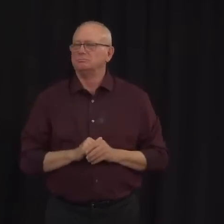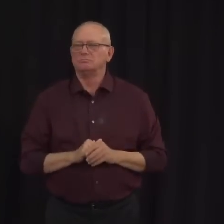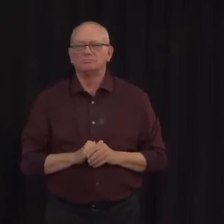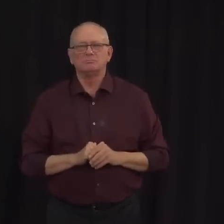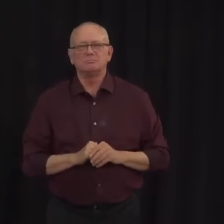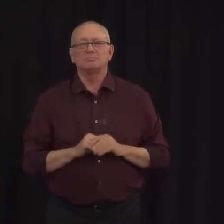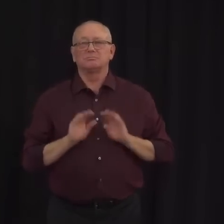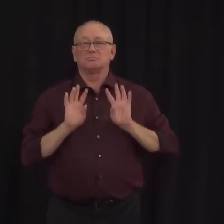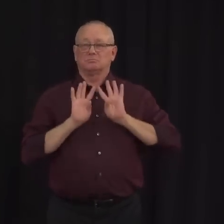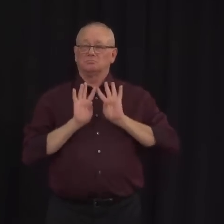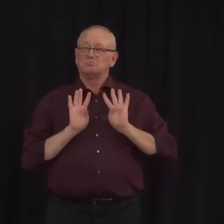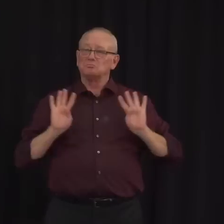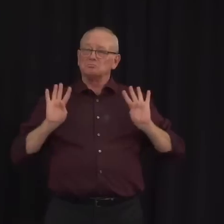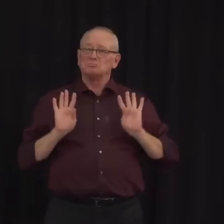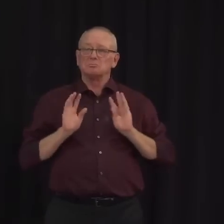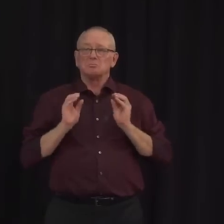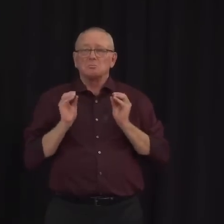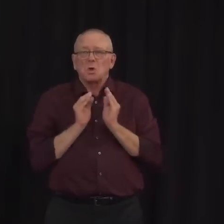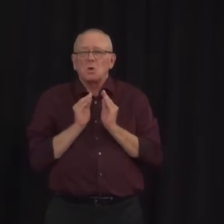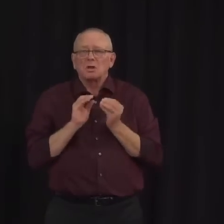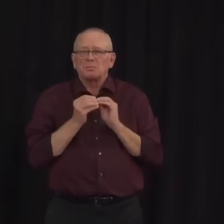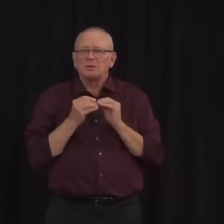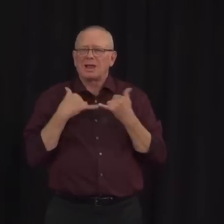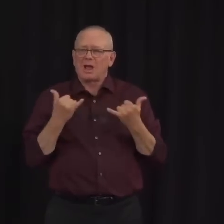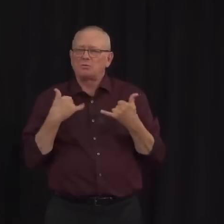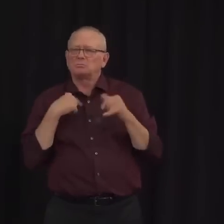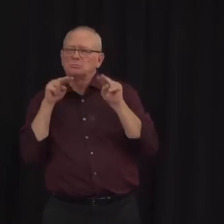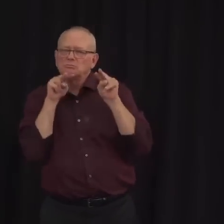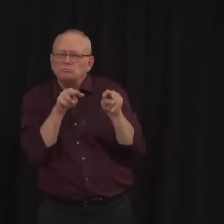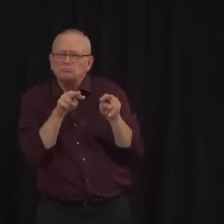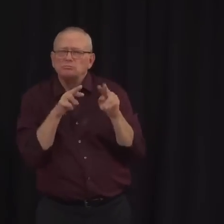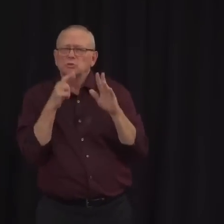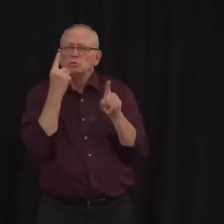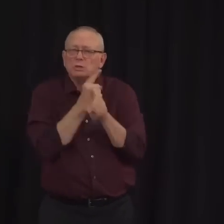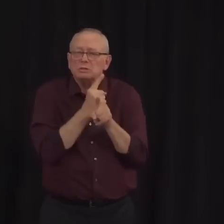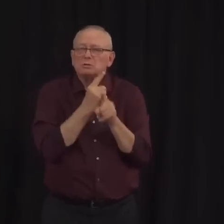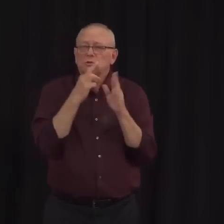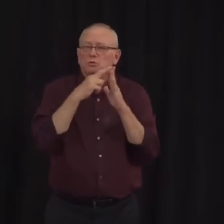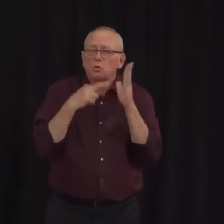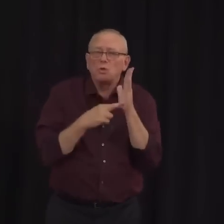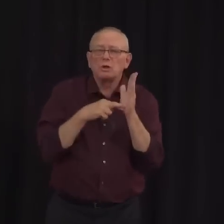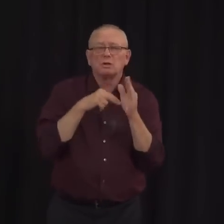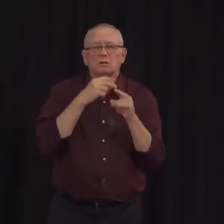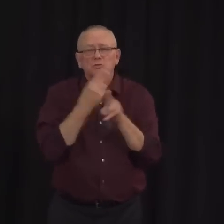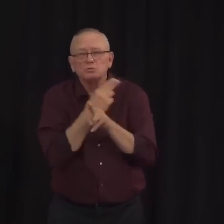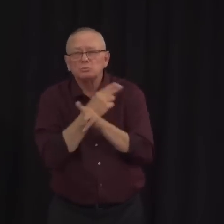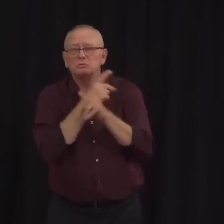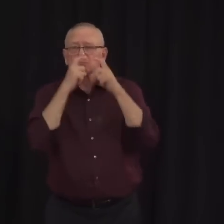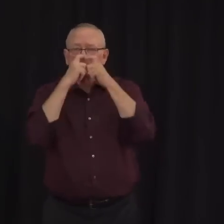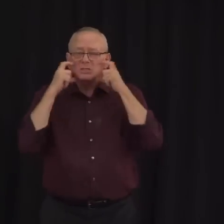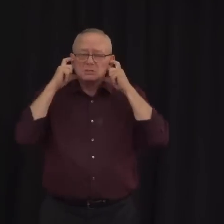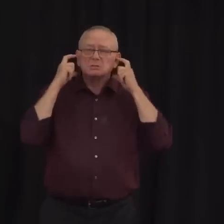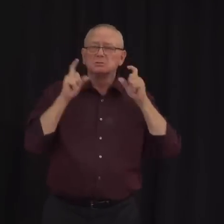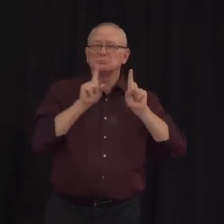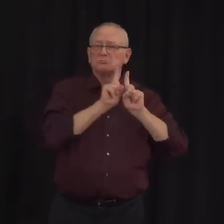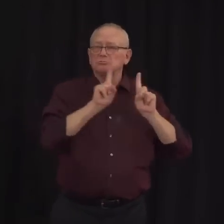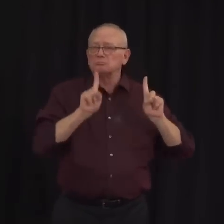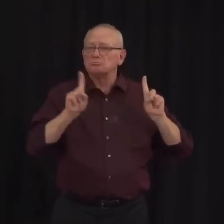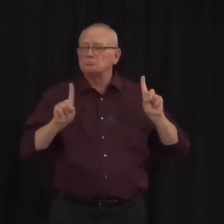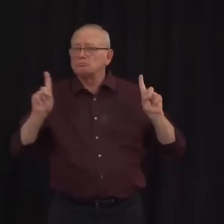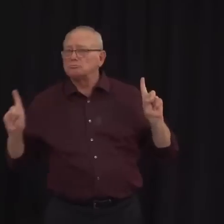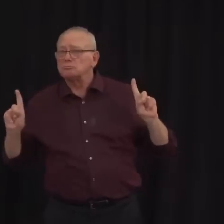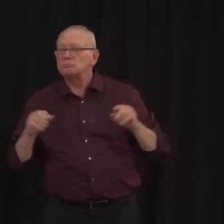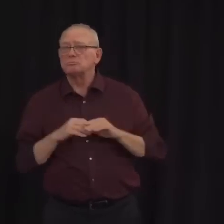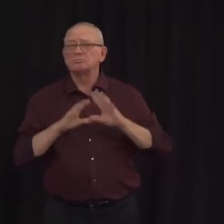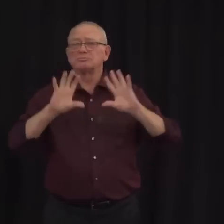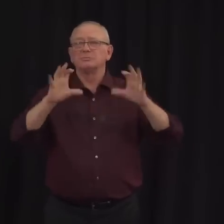to ensure that all guidance is rigorously and regularly applied with smaller groups while singing in a larger group without